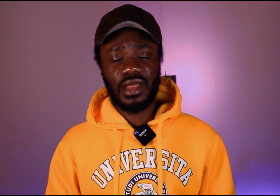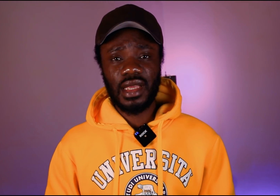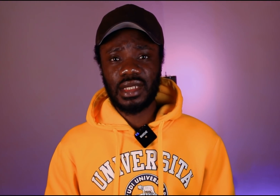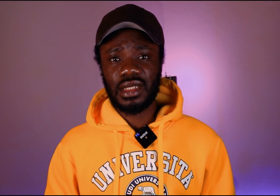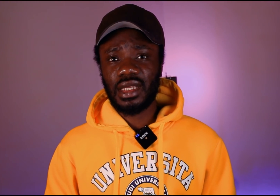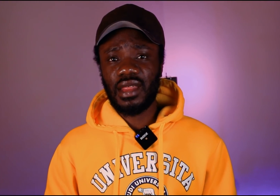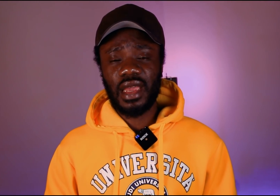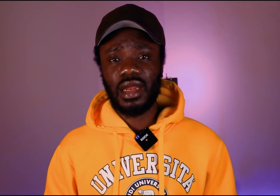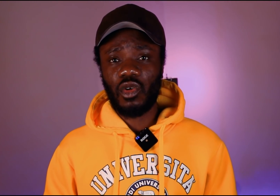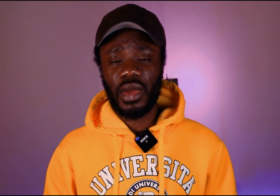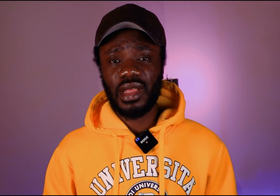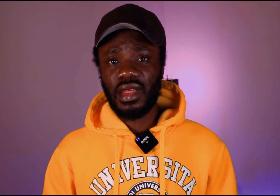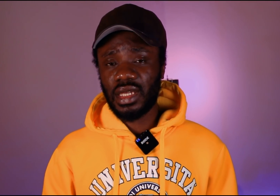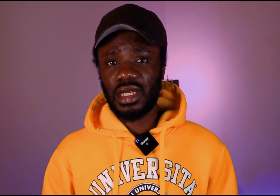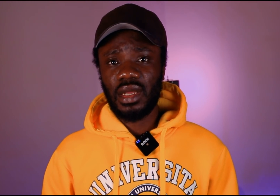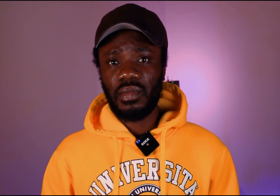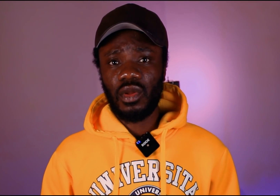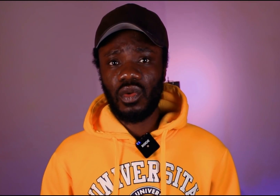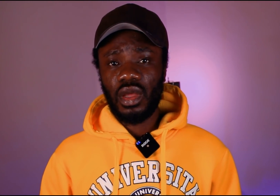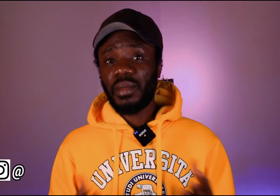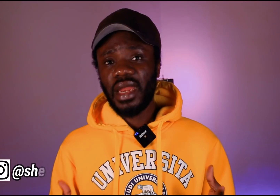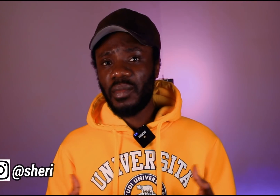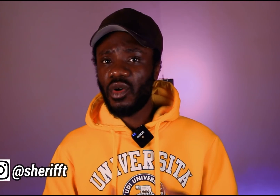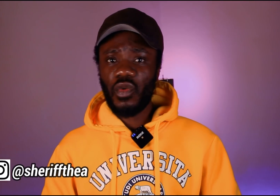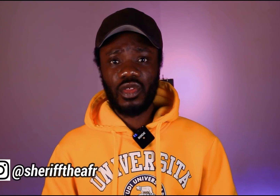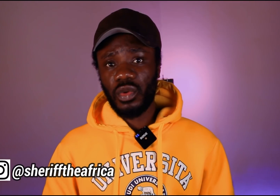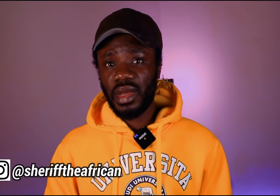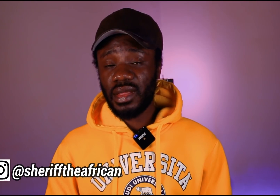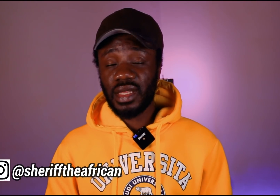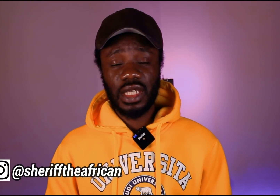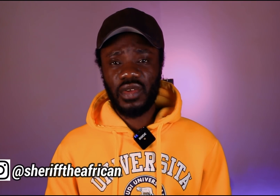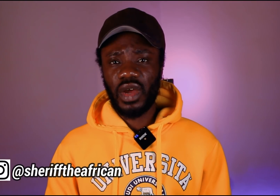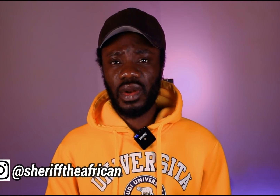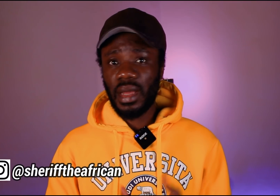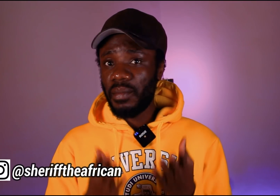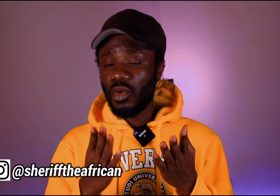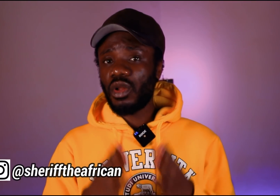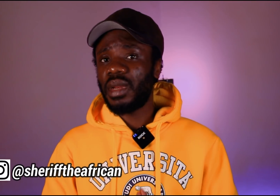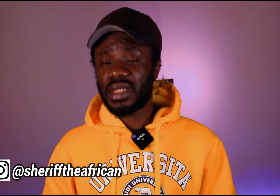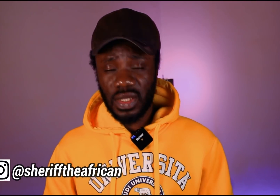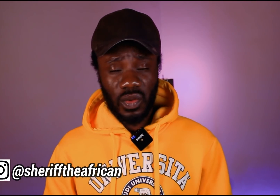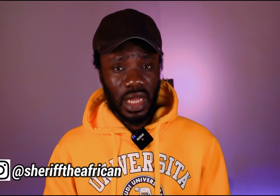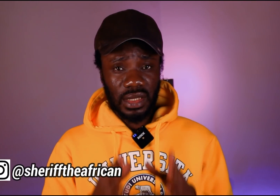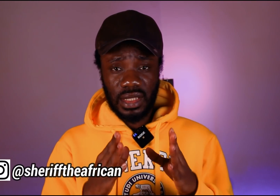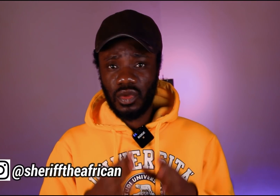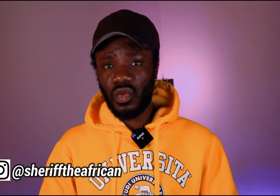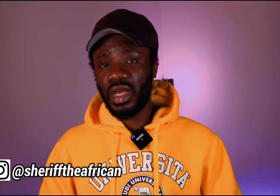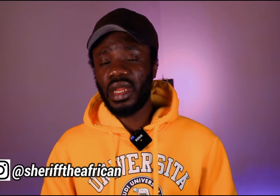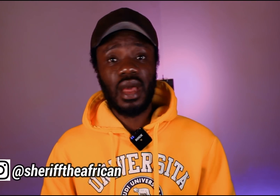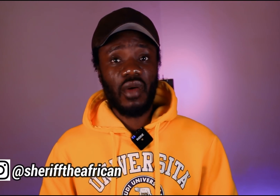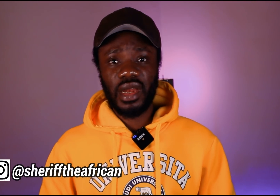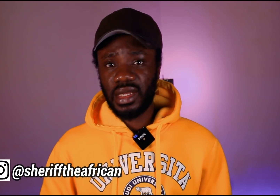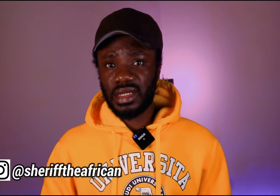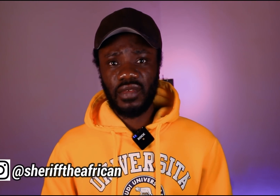your thoughts and suggestions inside the comment section below. My name always remains Sherry Farrona. May God bless you and see